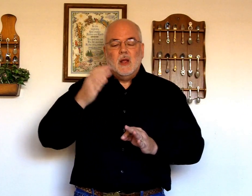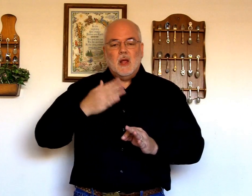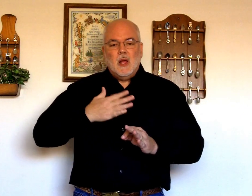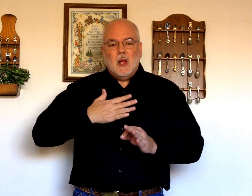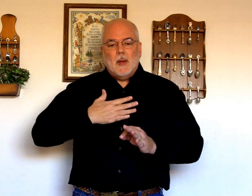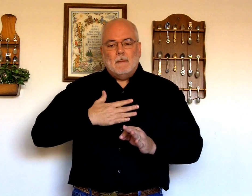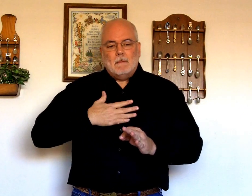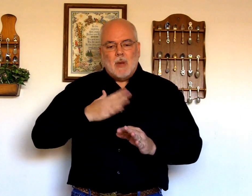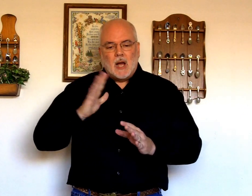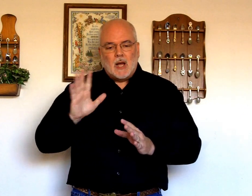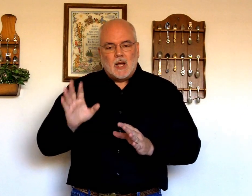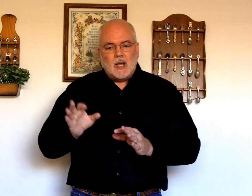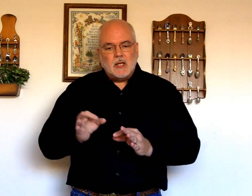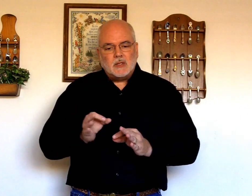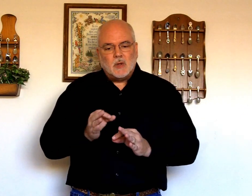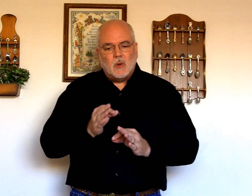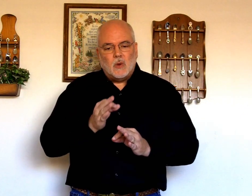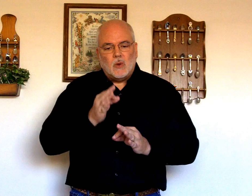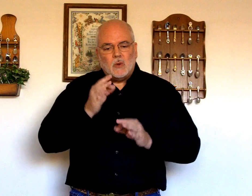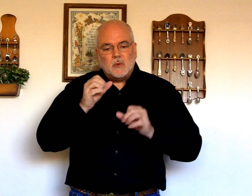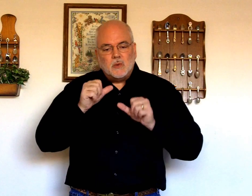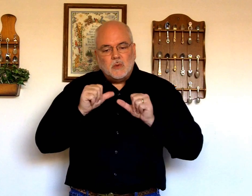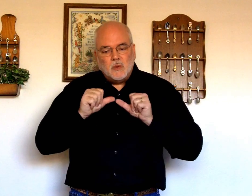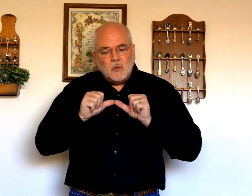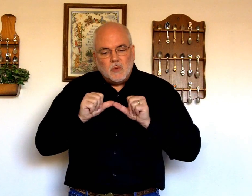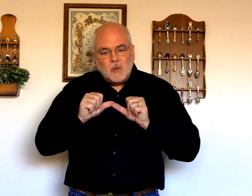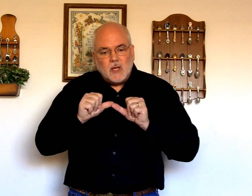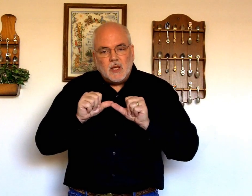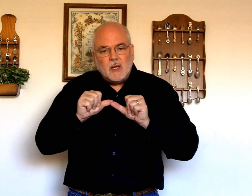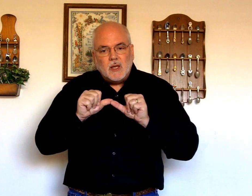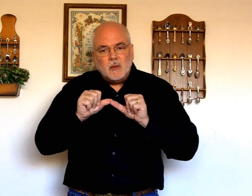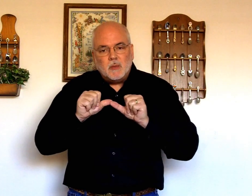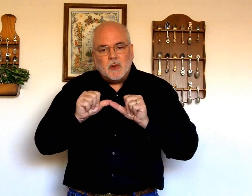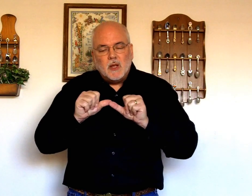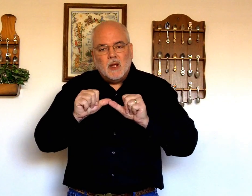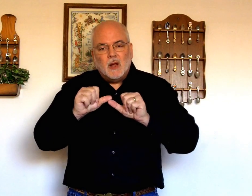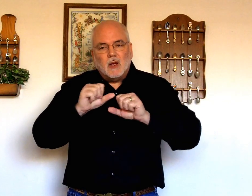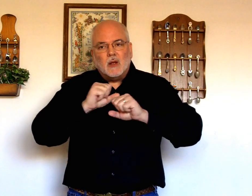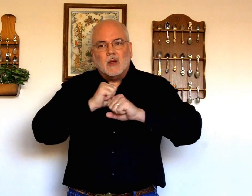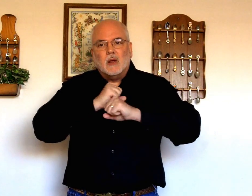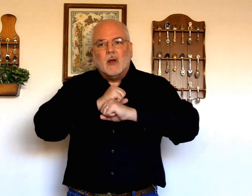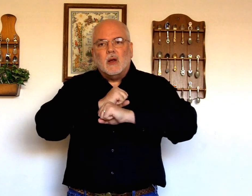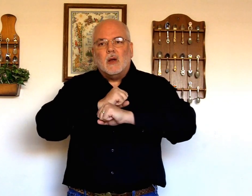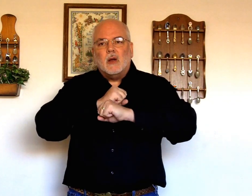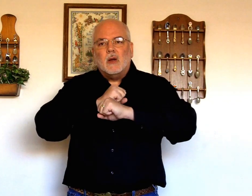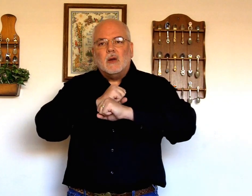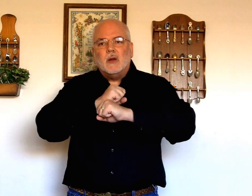My soul to keep guarding